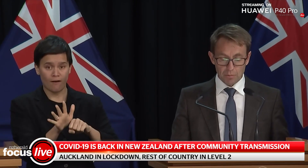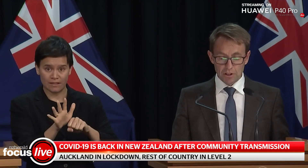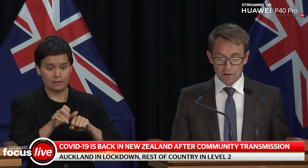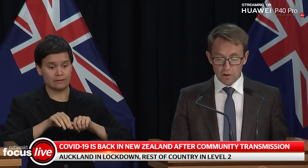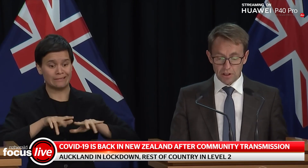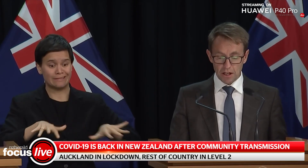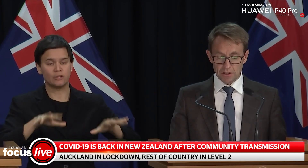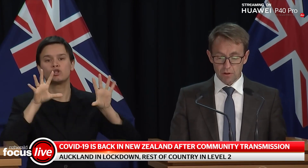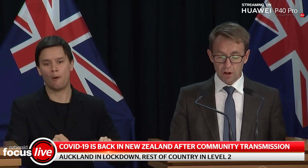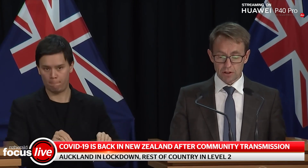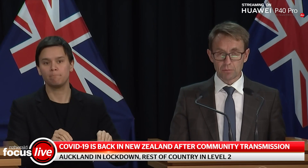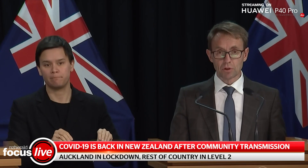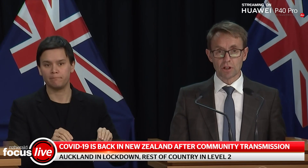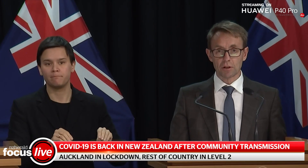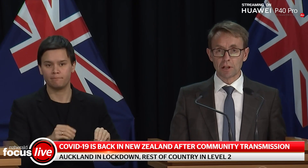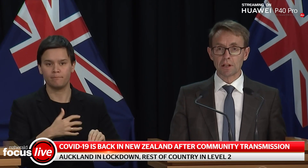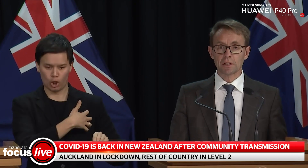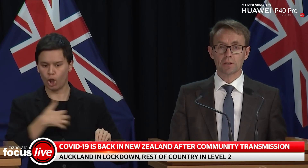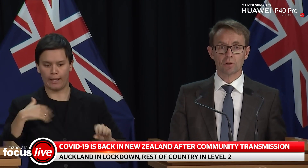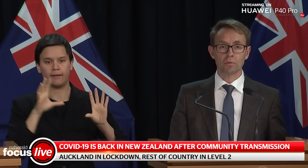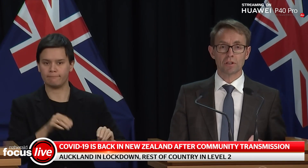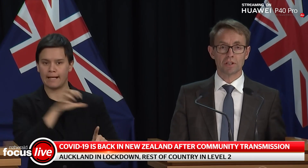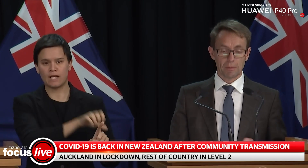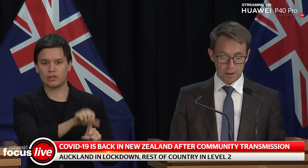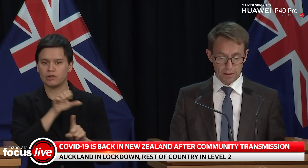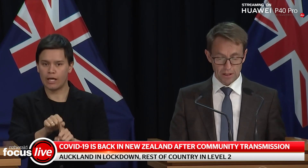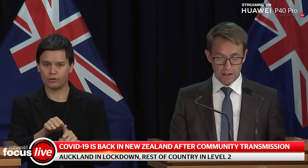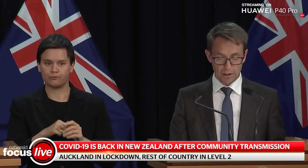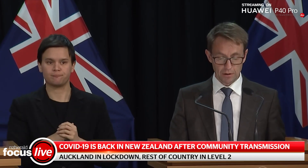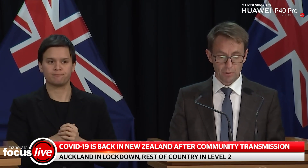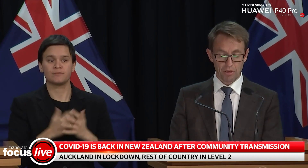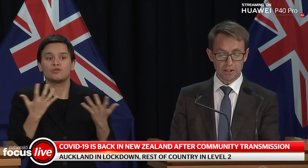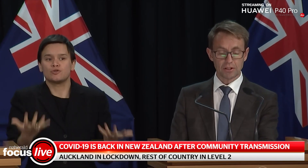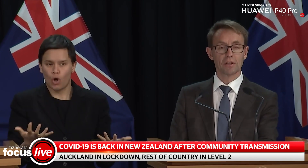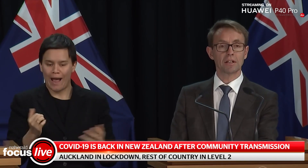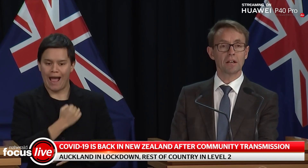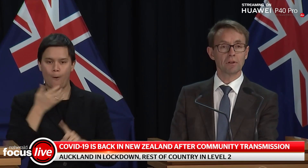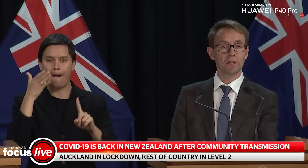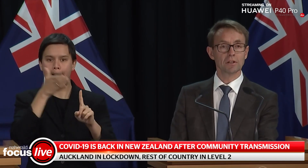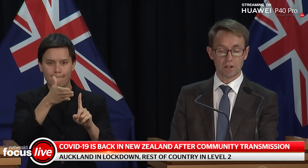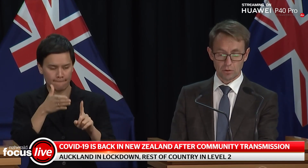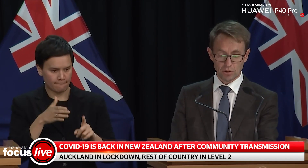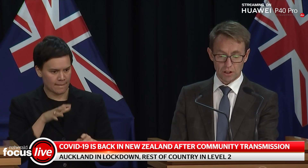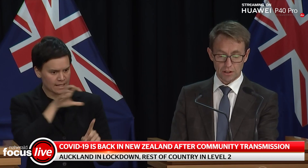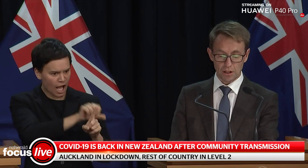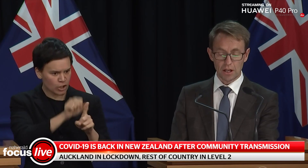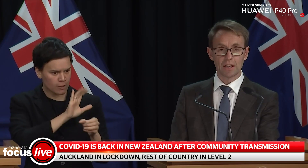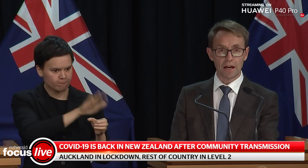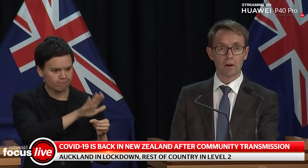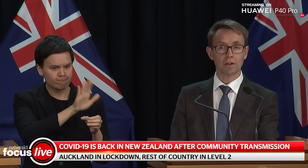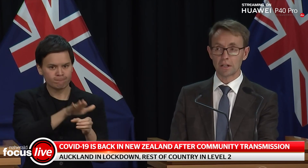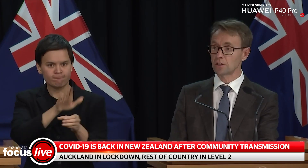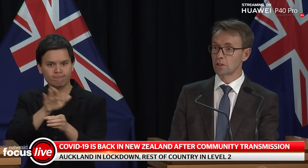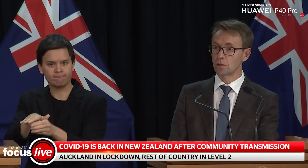As we did in the early days of the virus emerging, we need to stamp it out. There are things that every single New Zealander